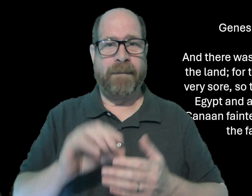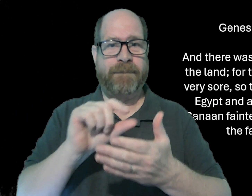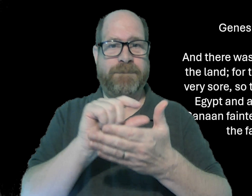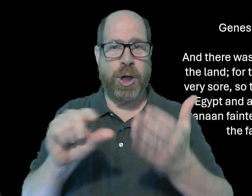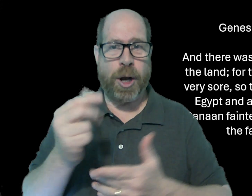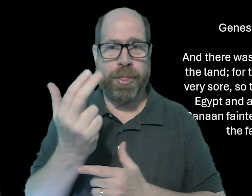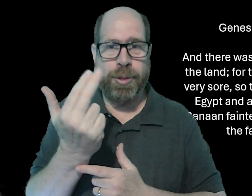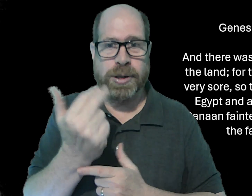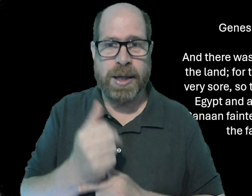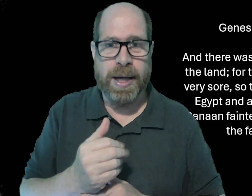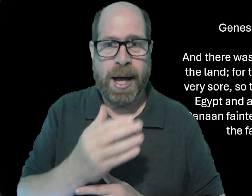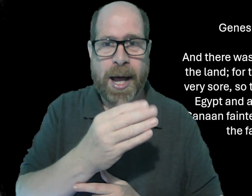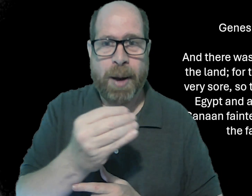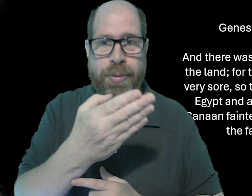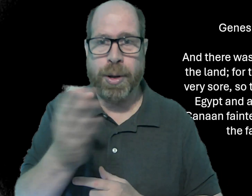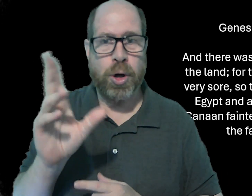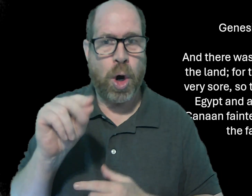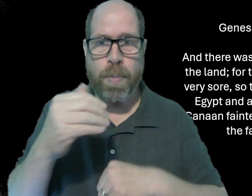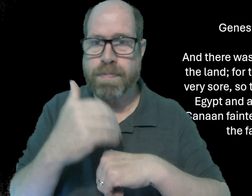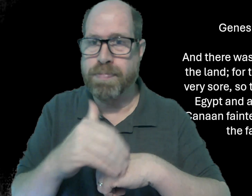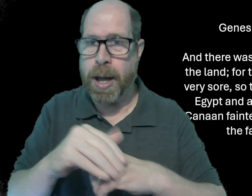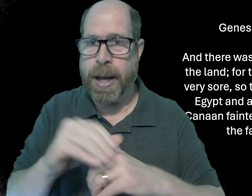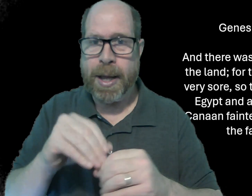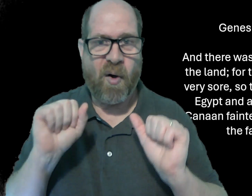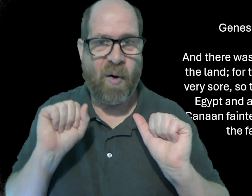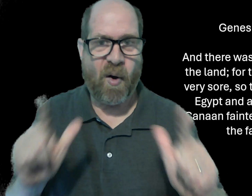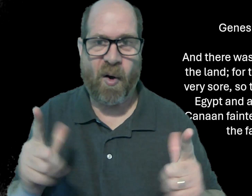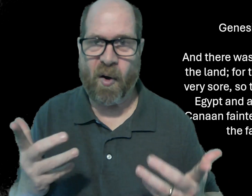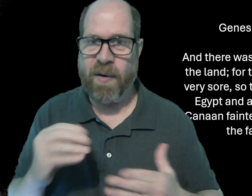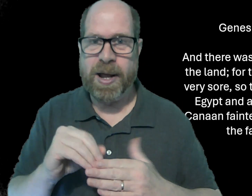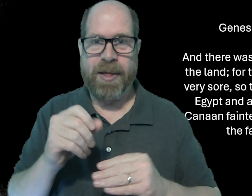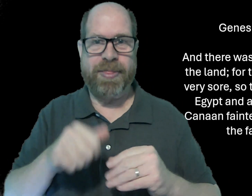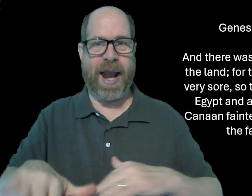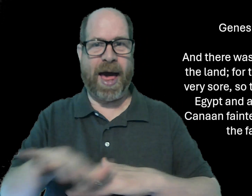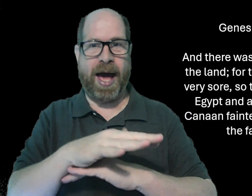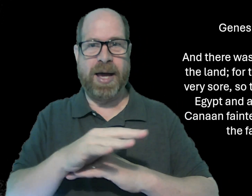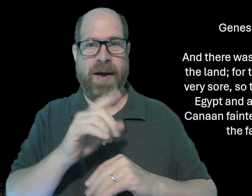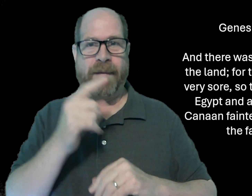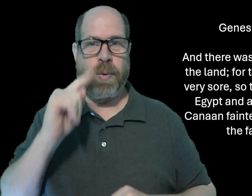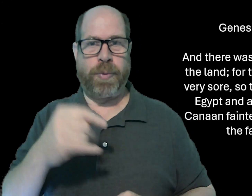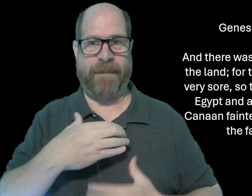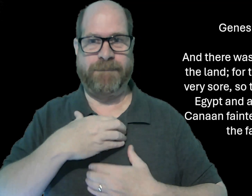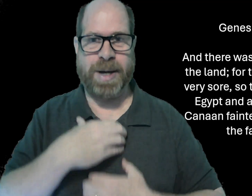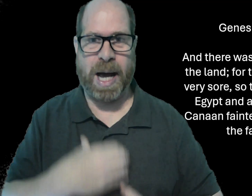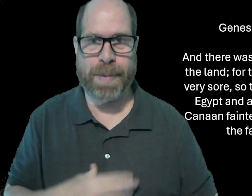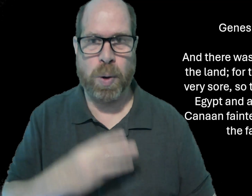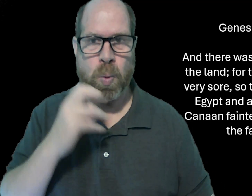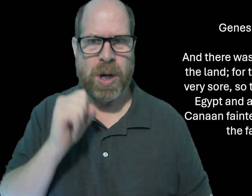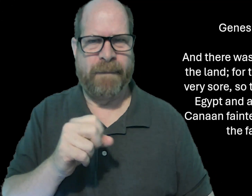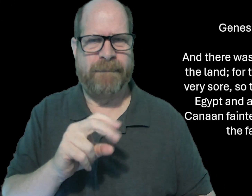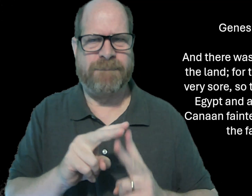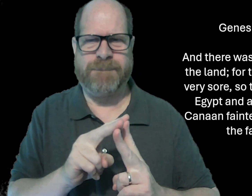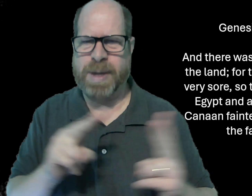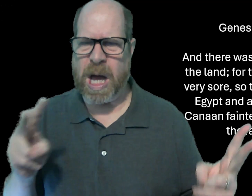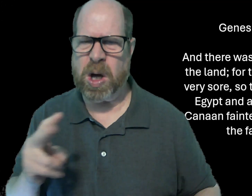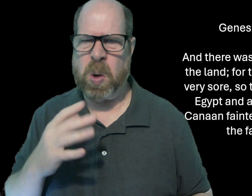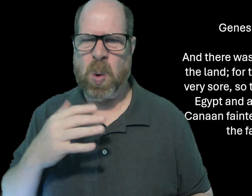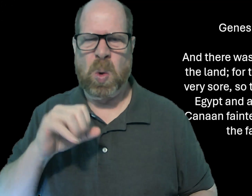Verse 13. And there was no bread in all the land, for the famine, was very sore,